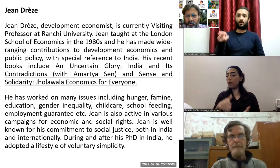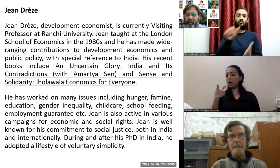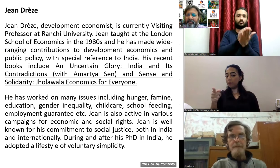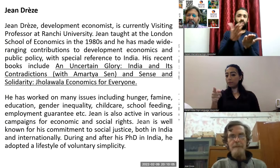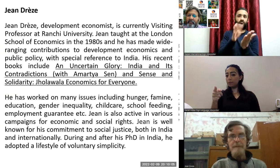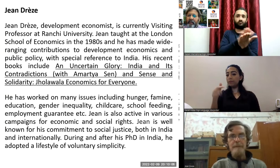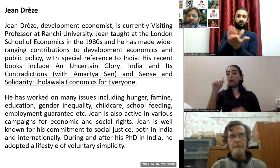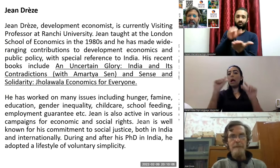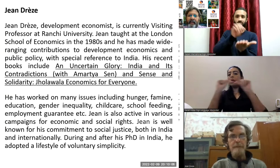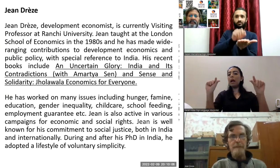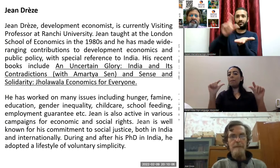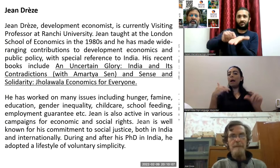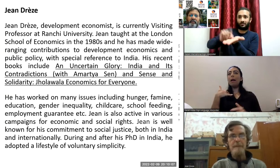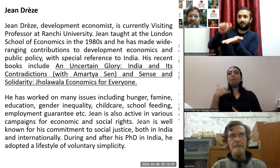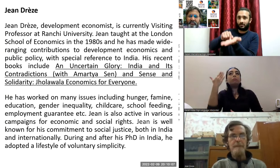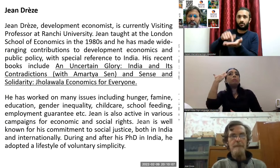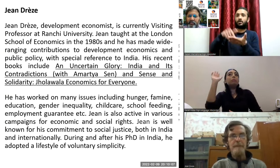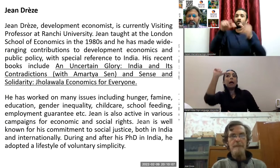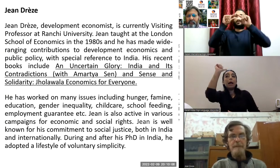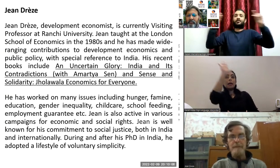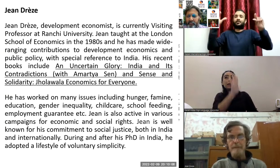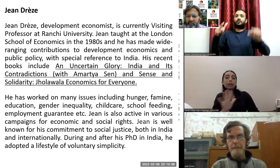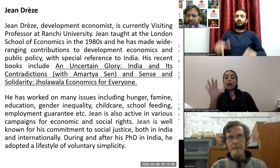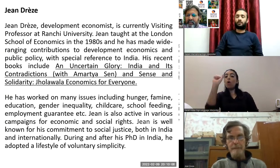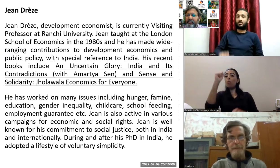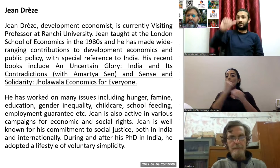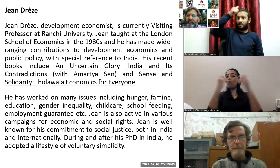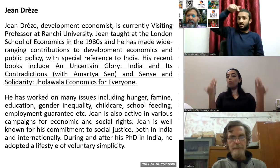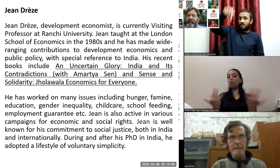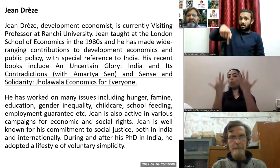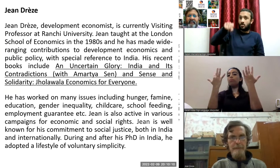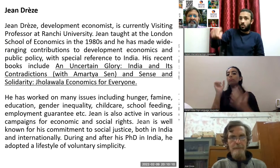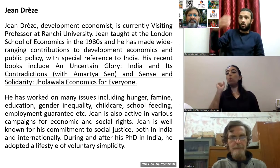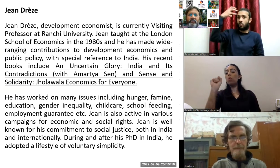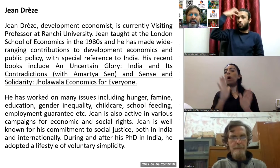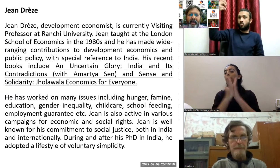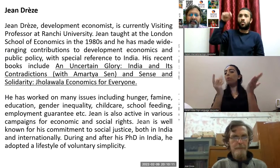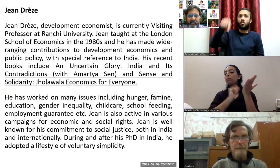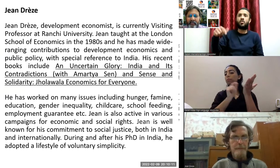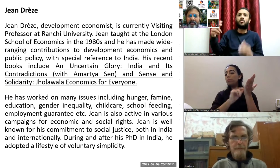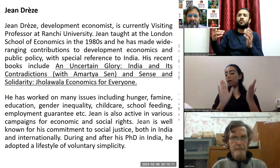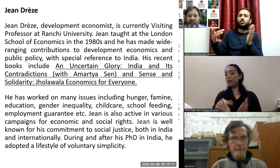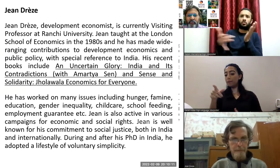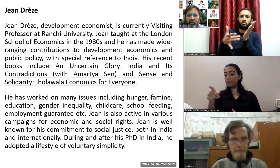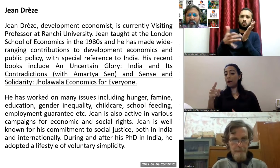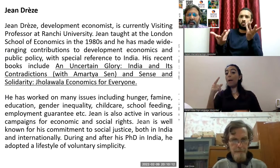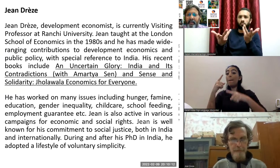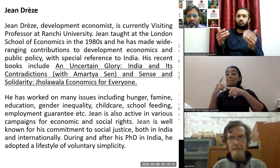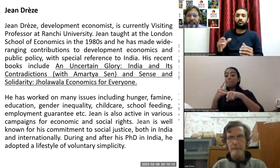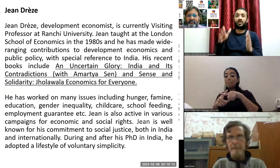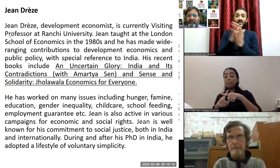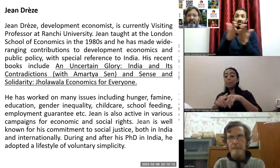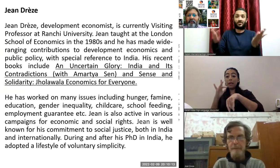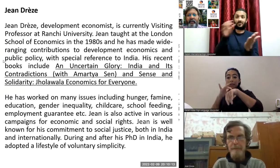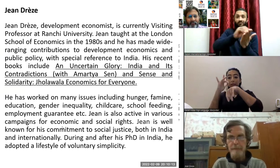glory india and its contradictions with dr mr sane and sense and solidarity jolala